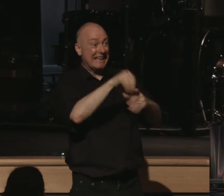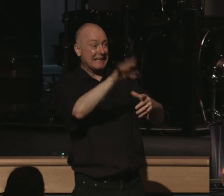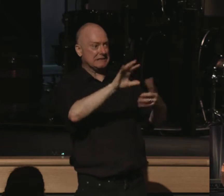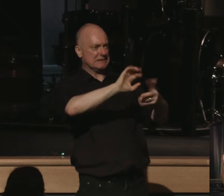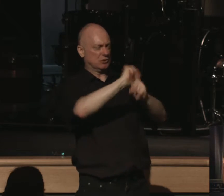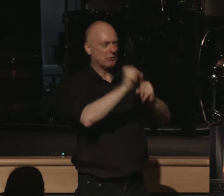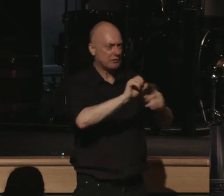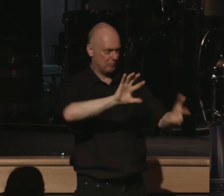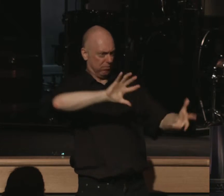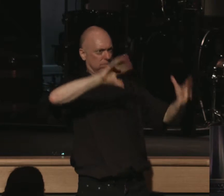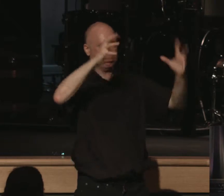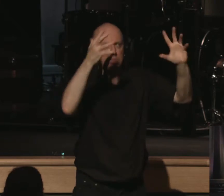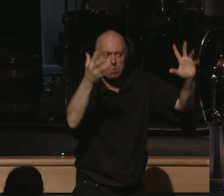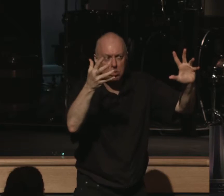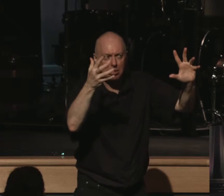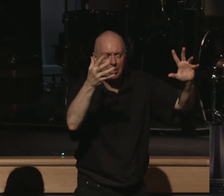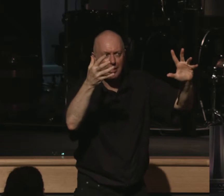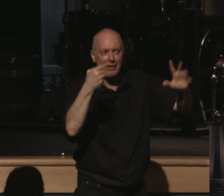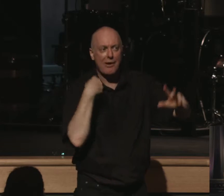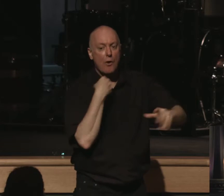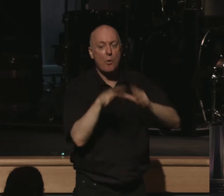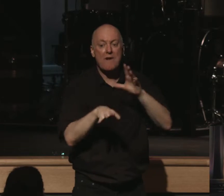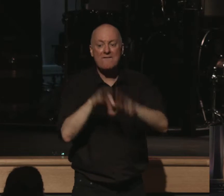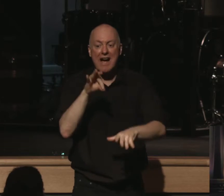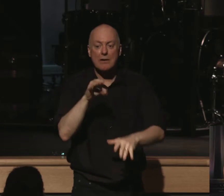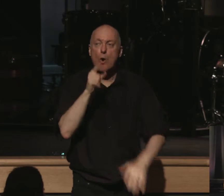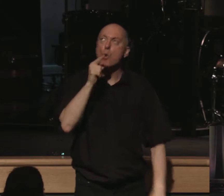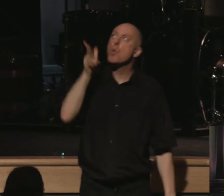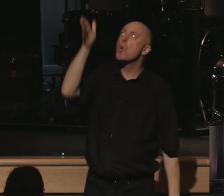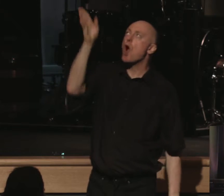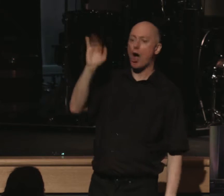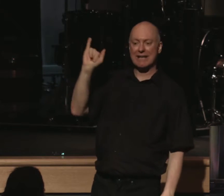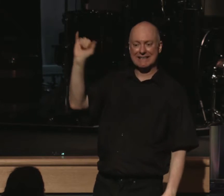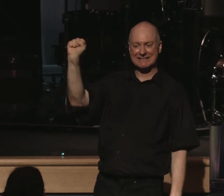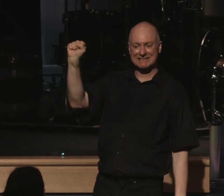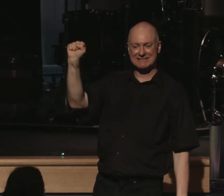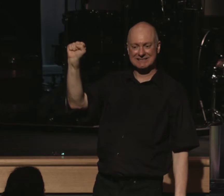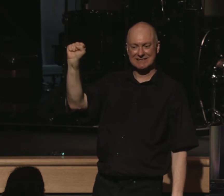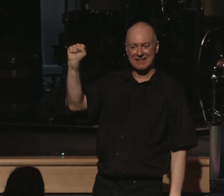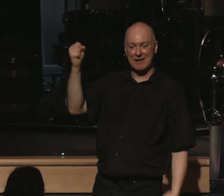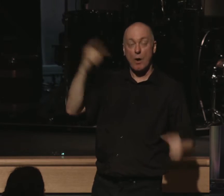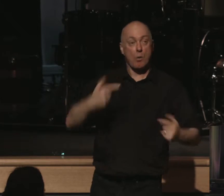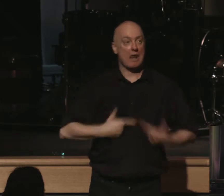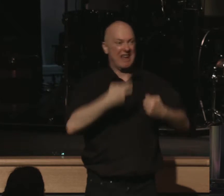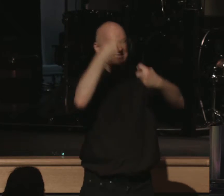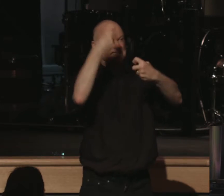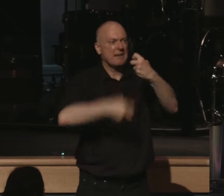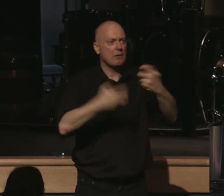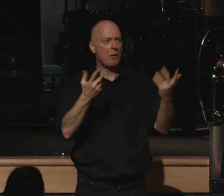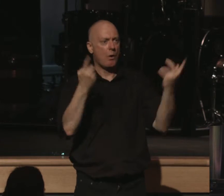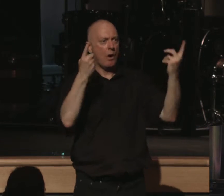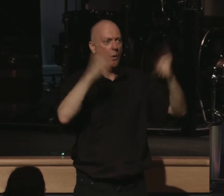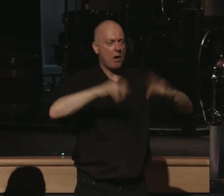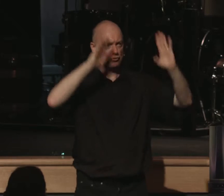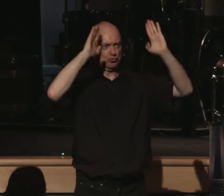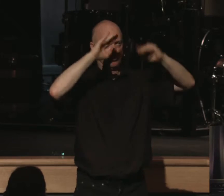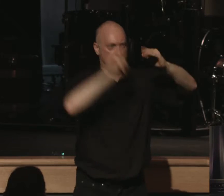moments we find out who our God is. When life is difficult, when there's trial,